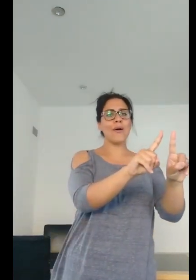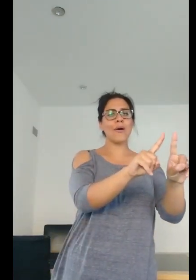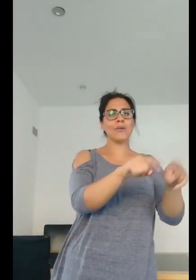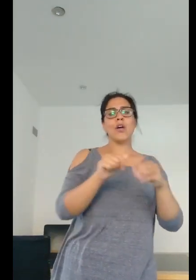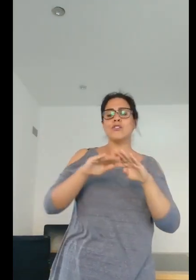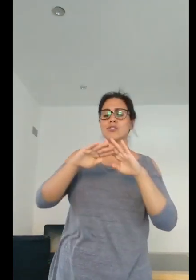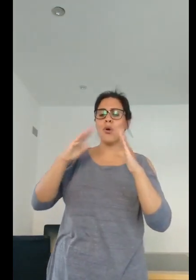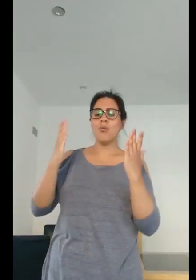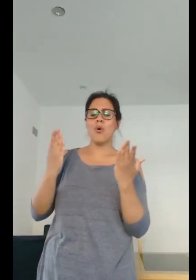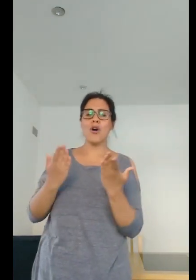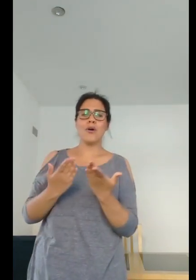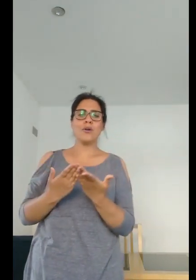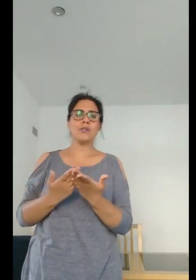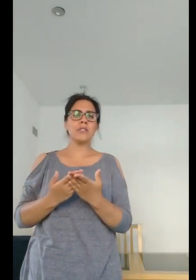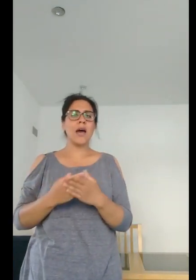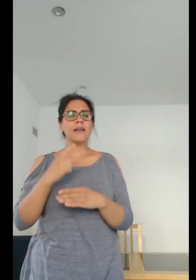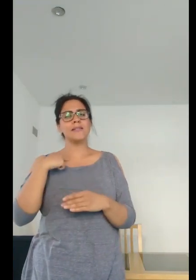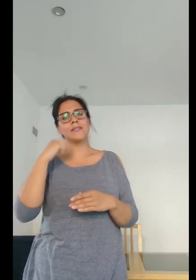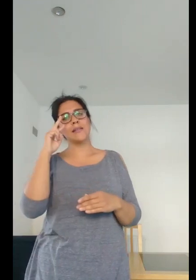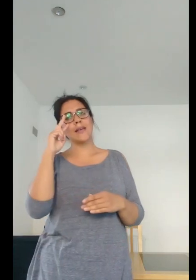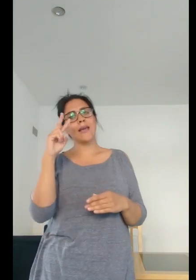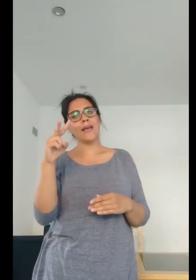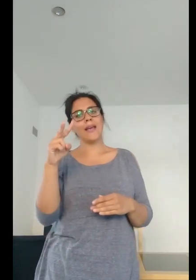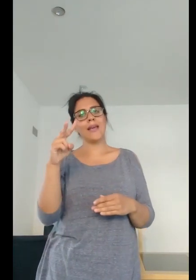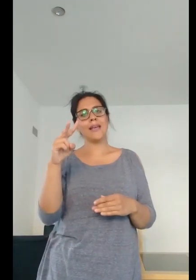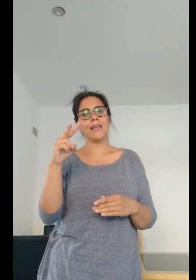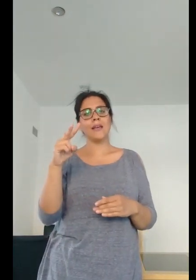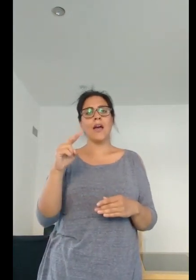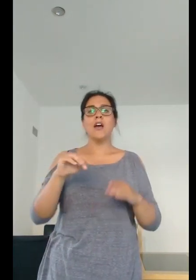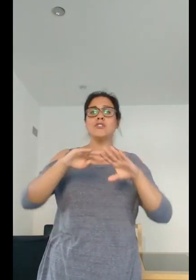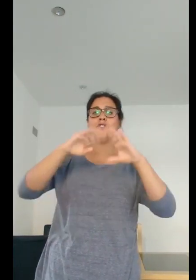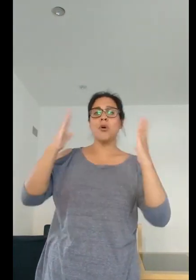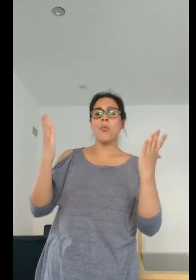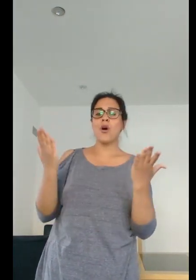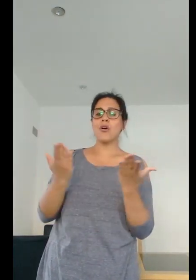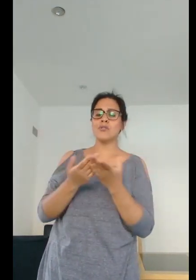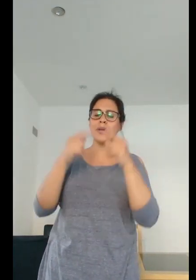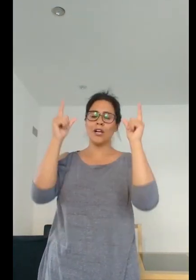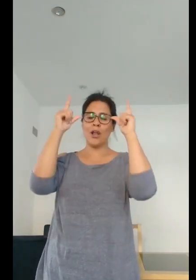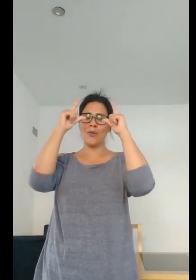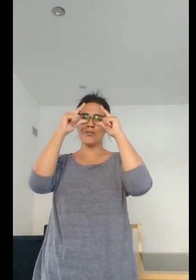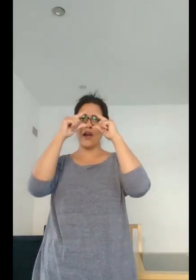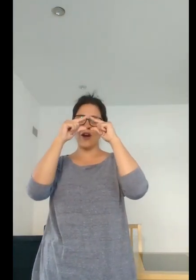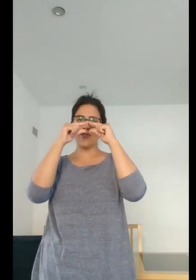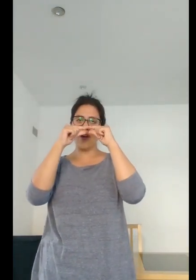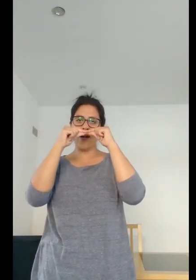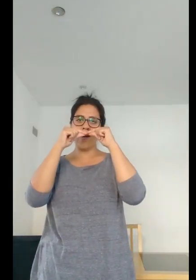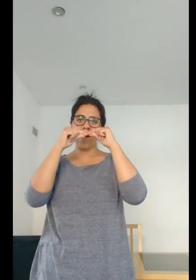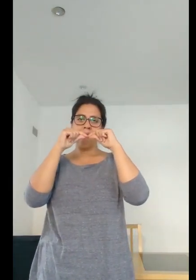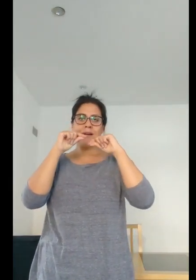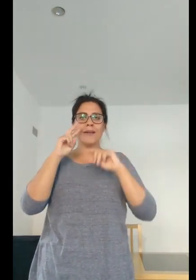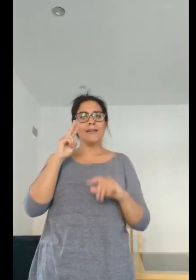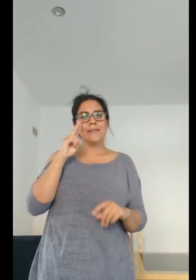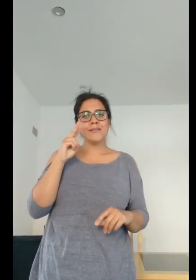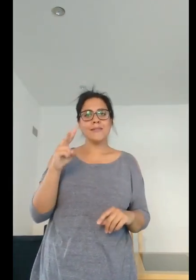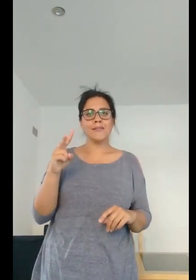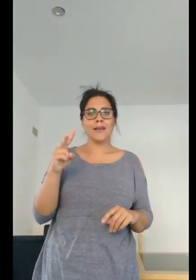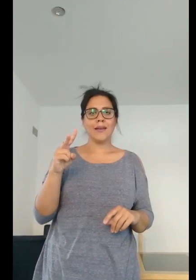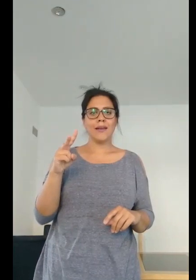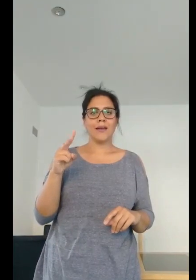To the world I see To the world we close our eyes to see